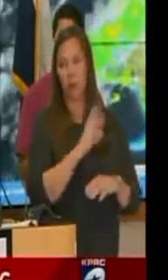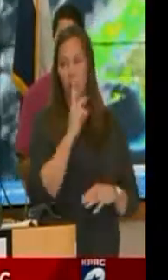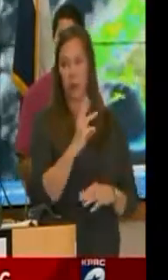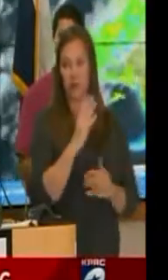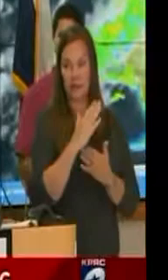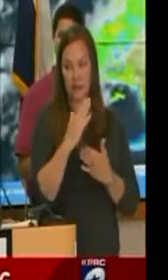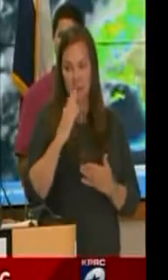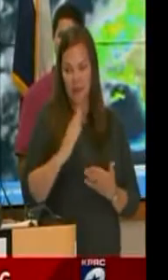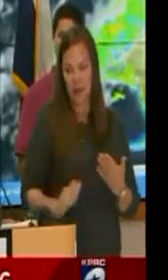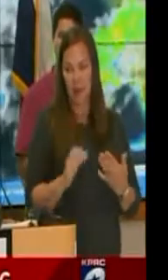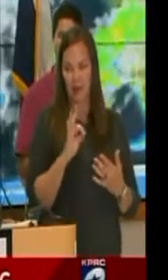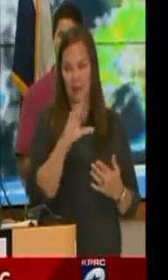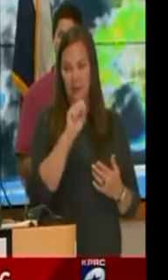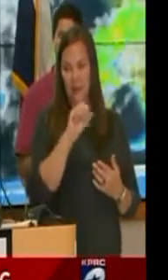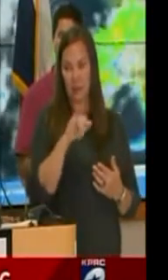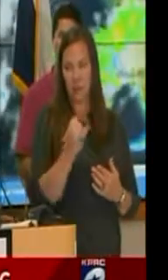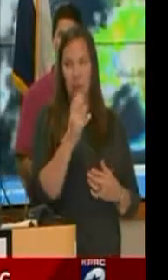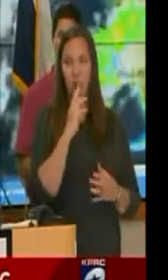of the San Jacinto River.